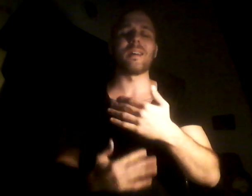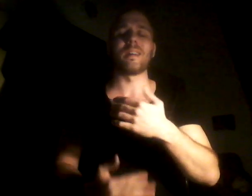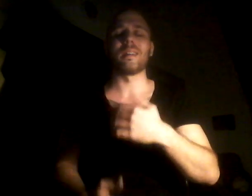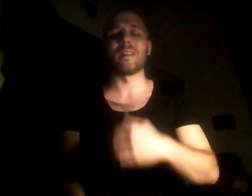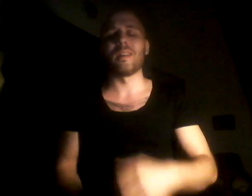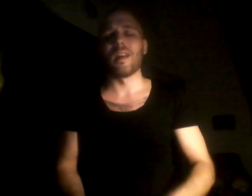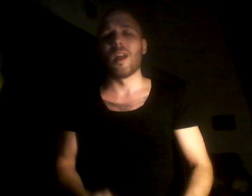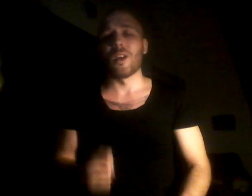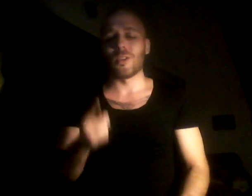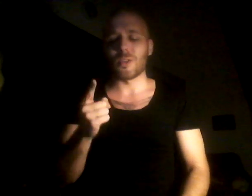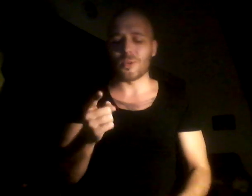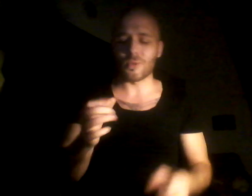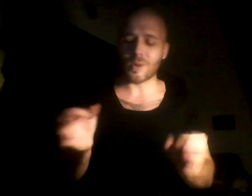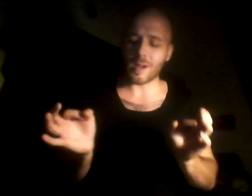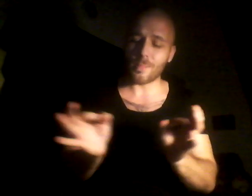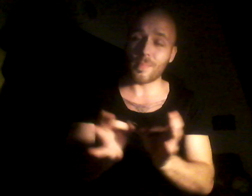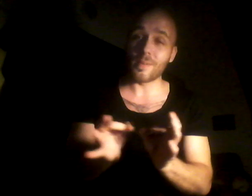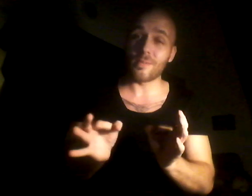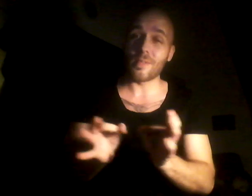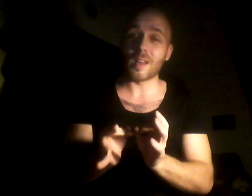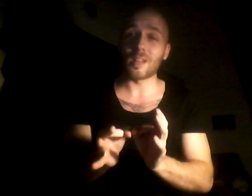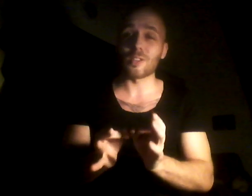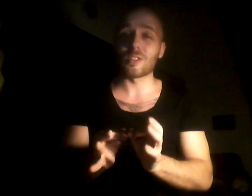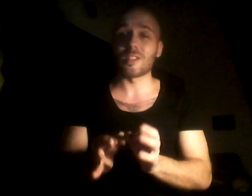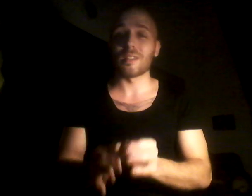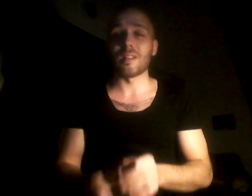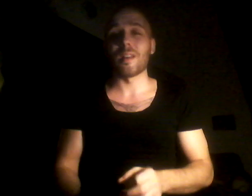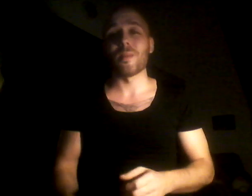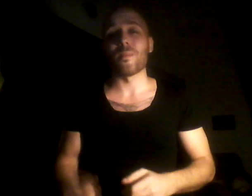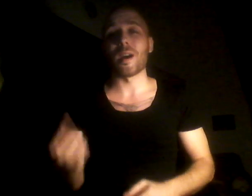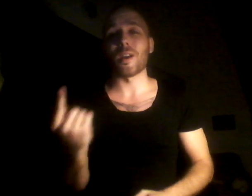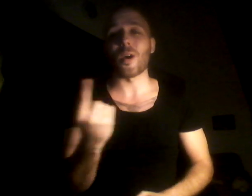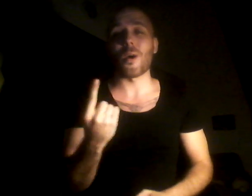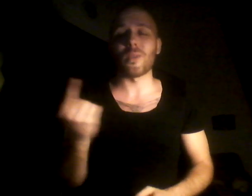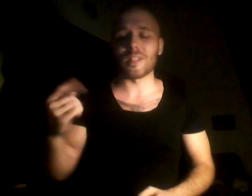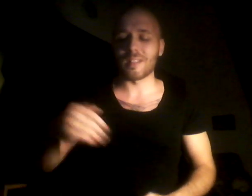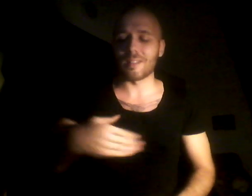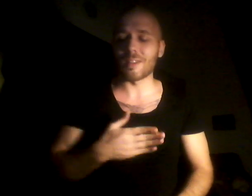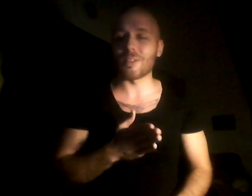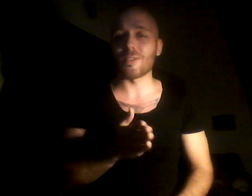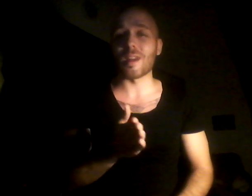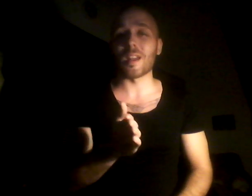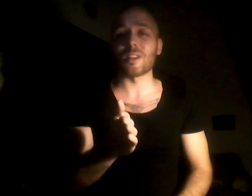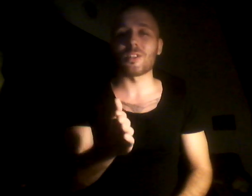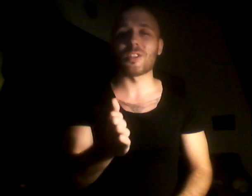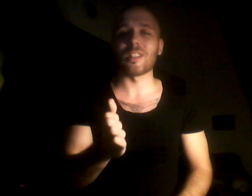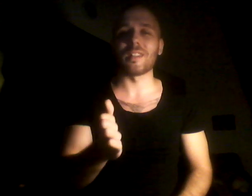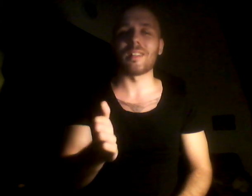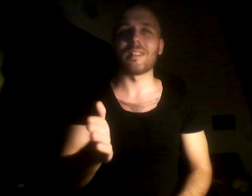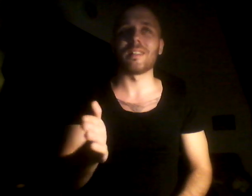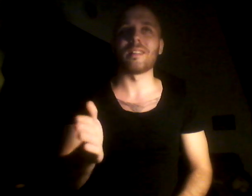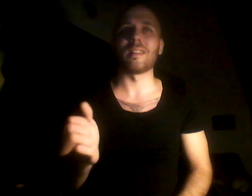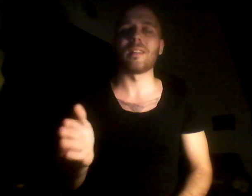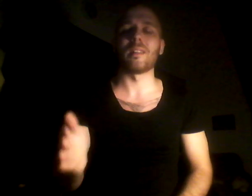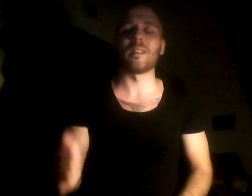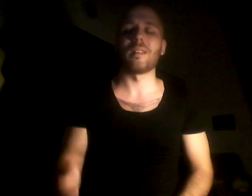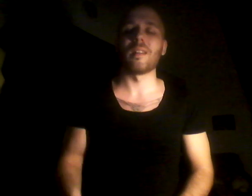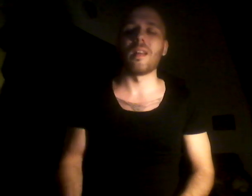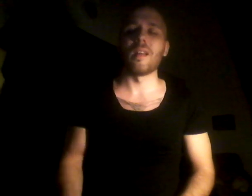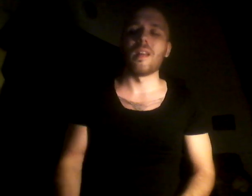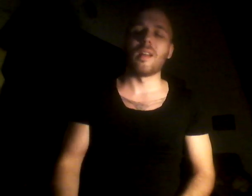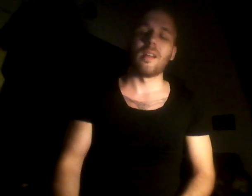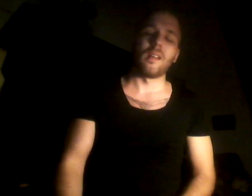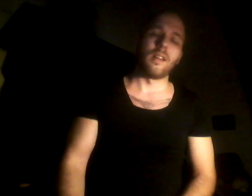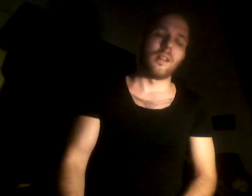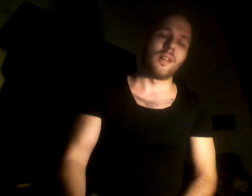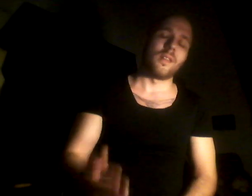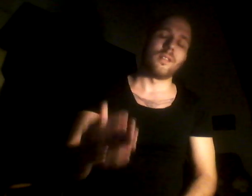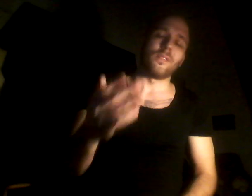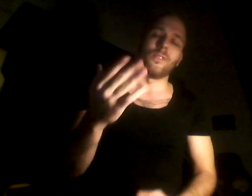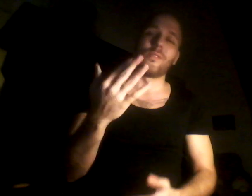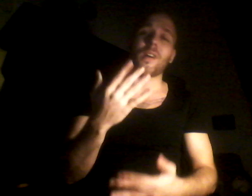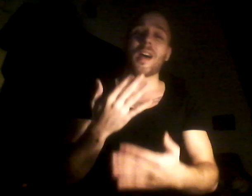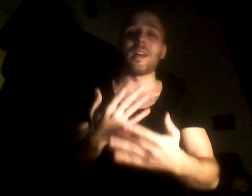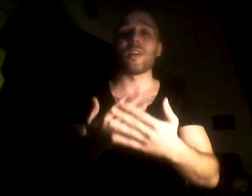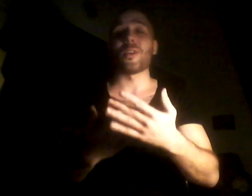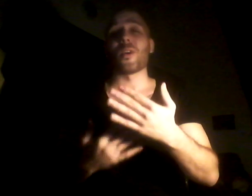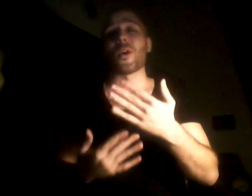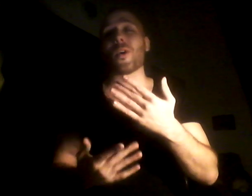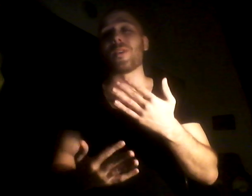You are perfect My only direction It's fire on